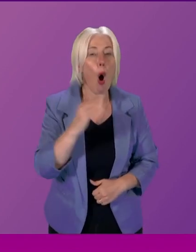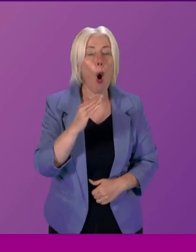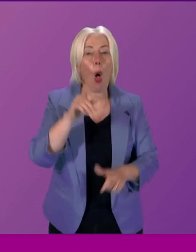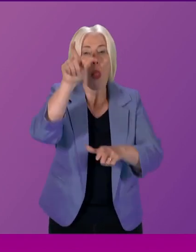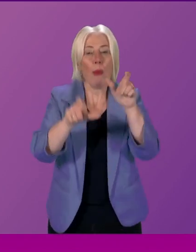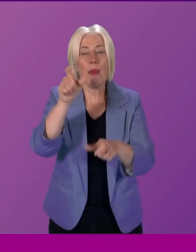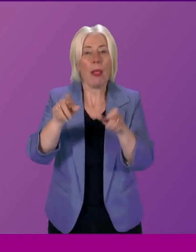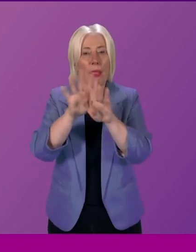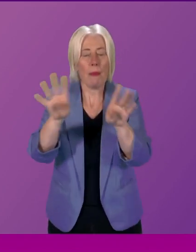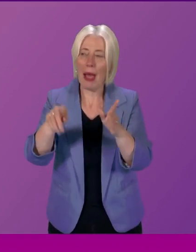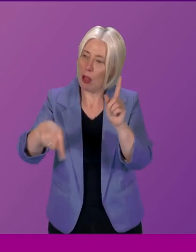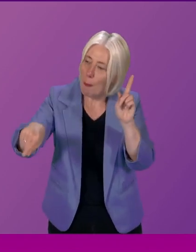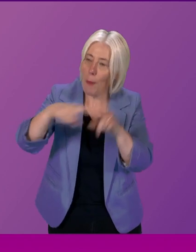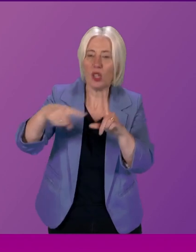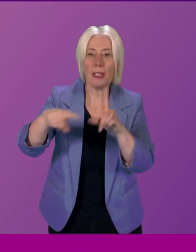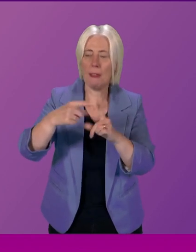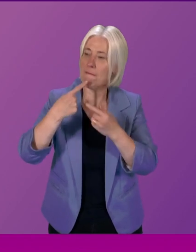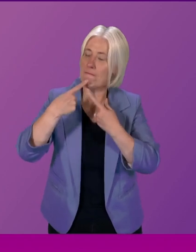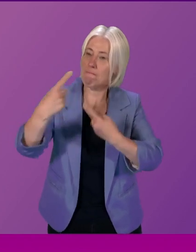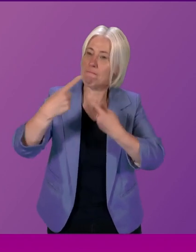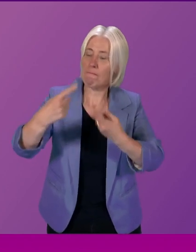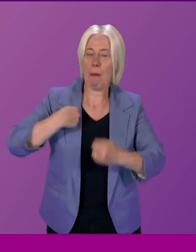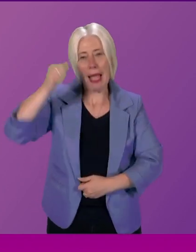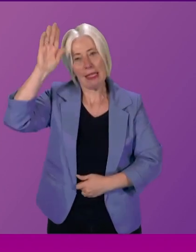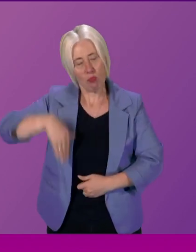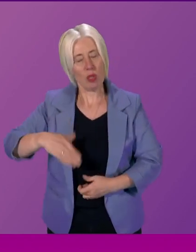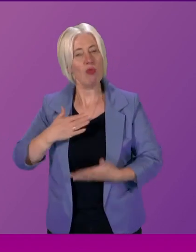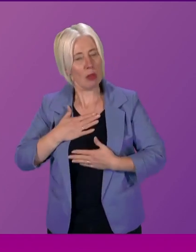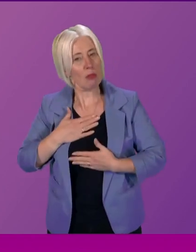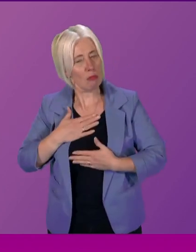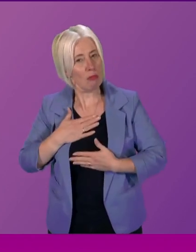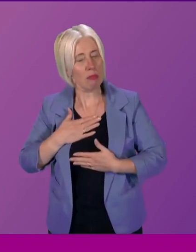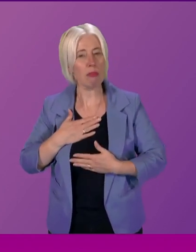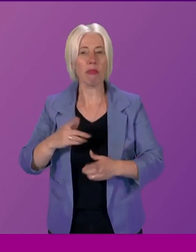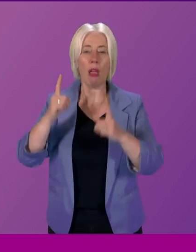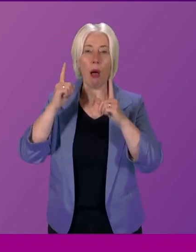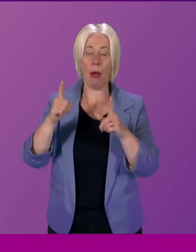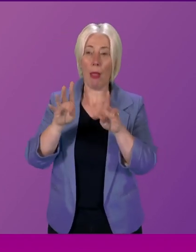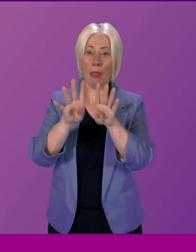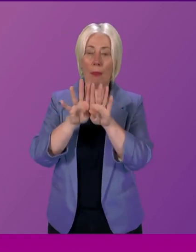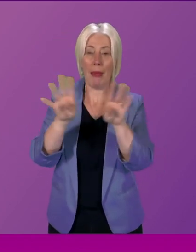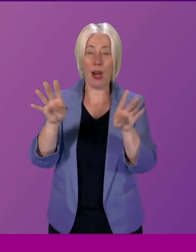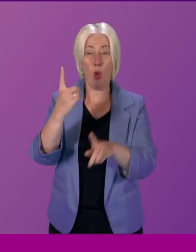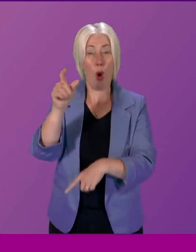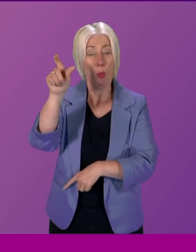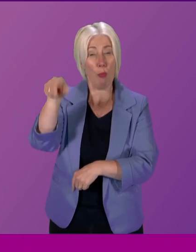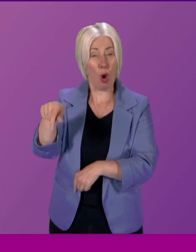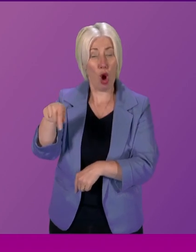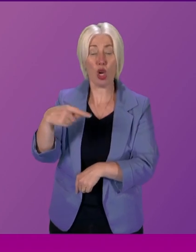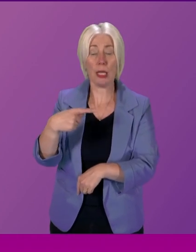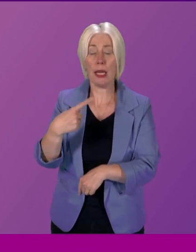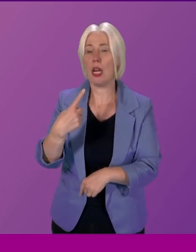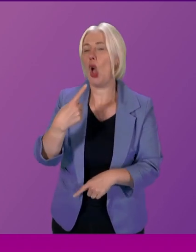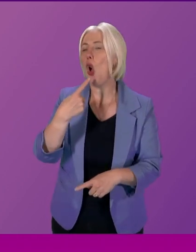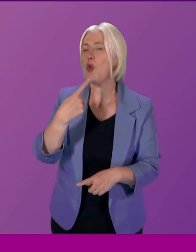panel had positive things to say about the experience but it was perhaps the panel member Ronnie Patterson who put it in